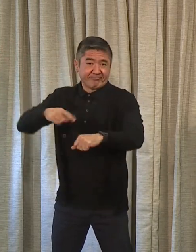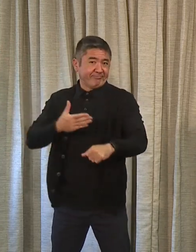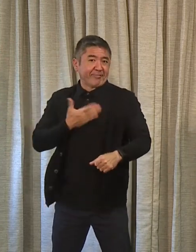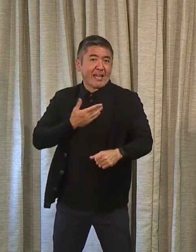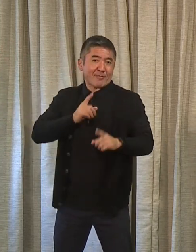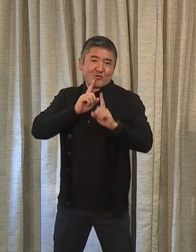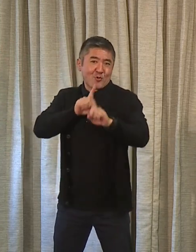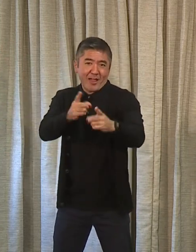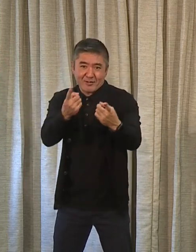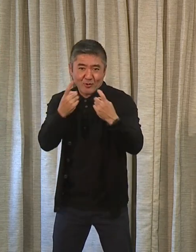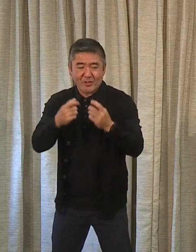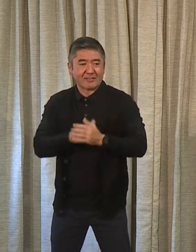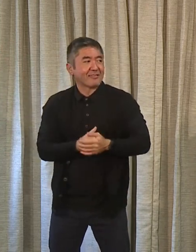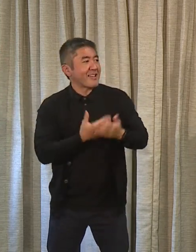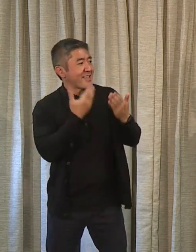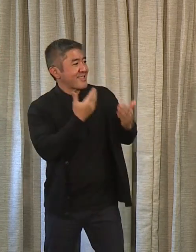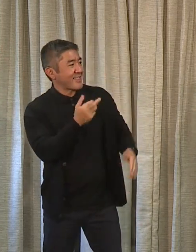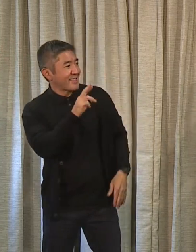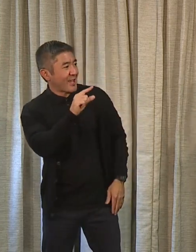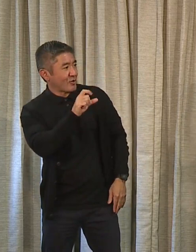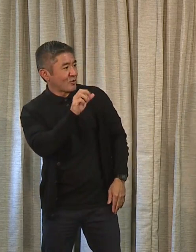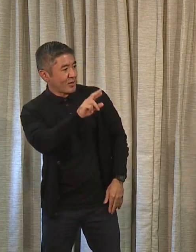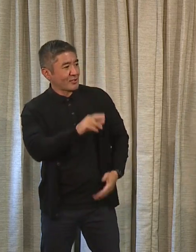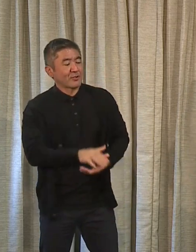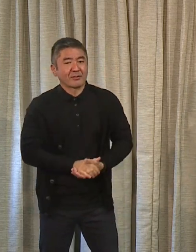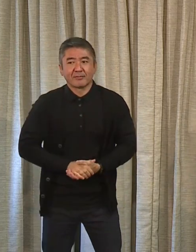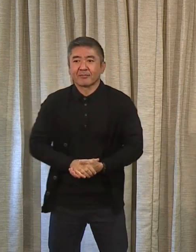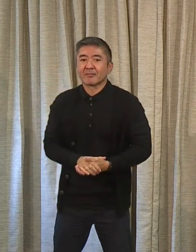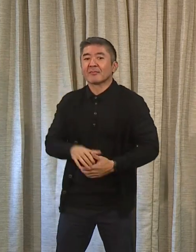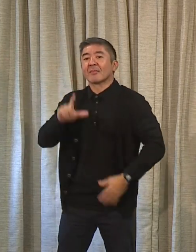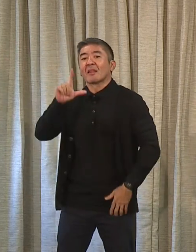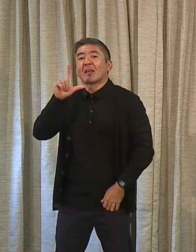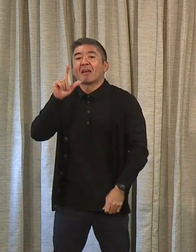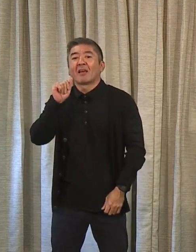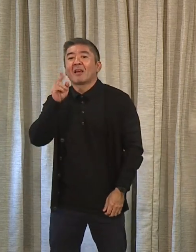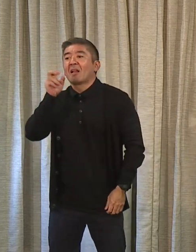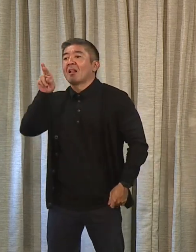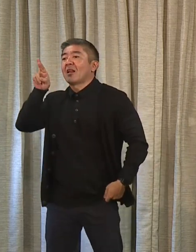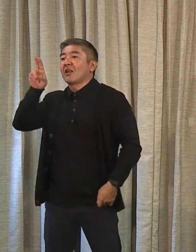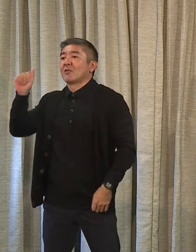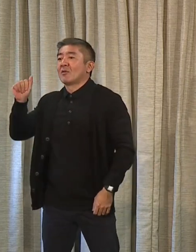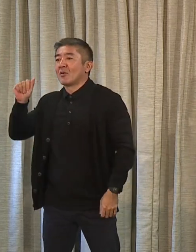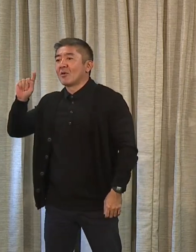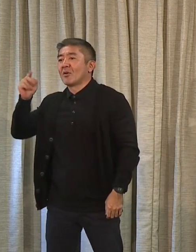about anything later. Thank you, Roger. Thanks. Laura. Laura Thielen.